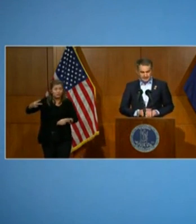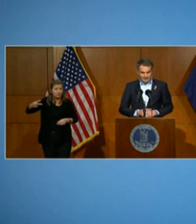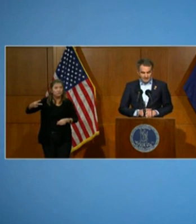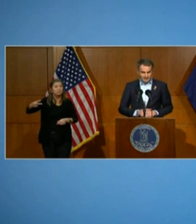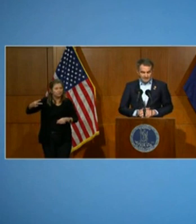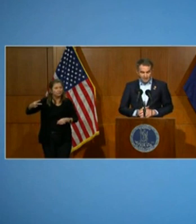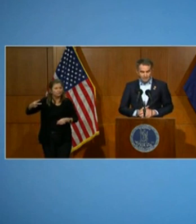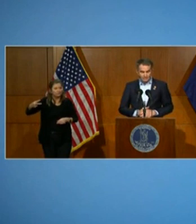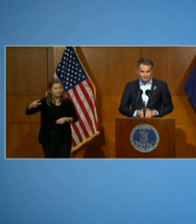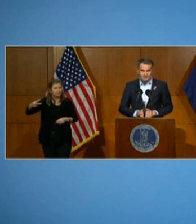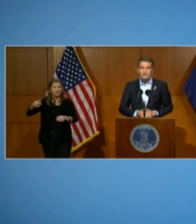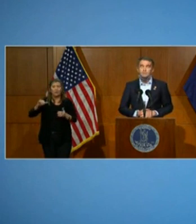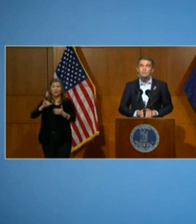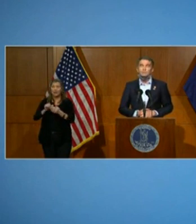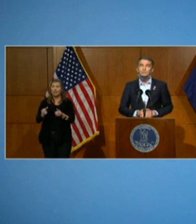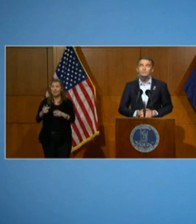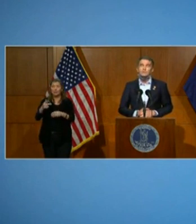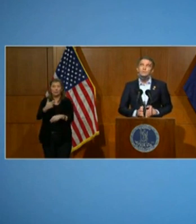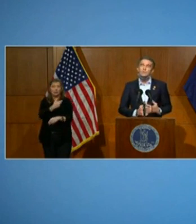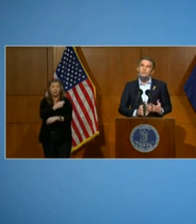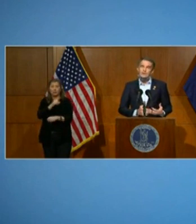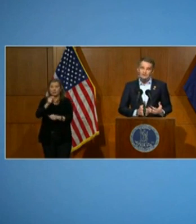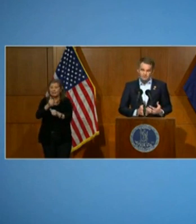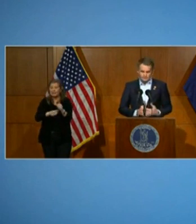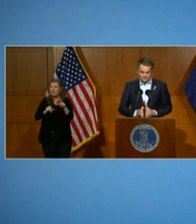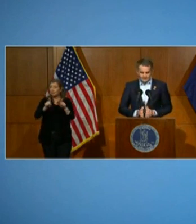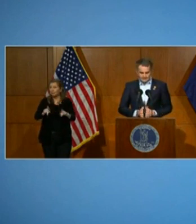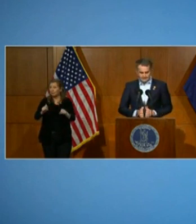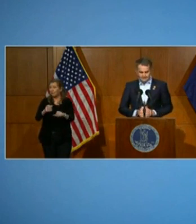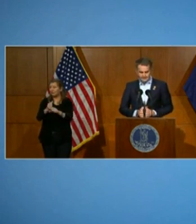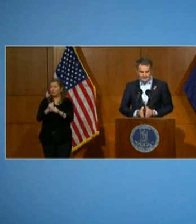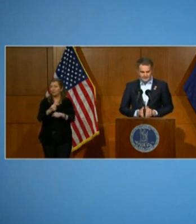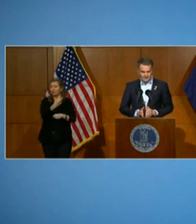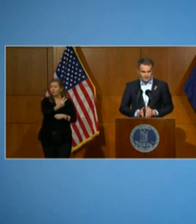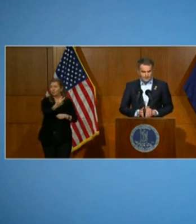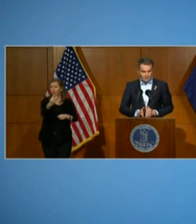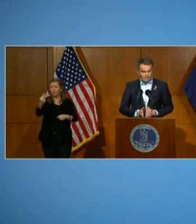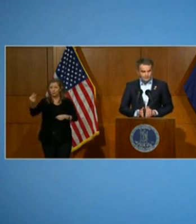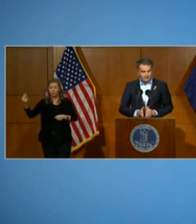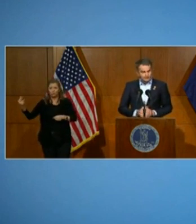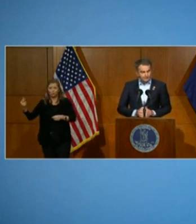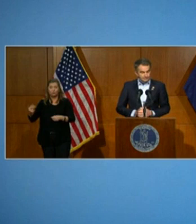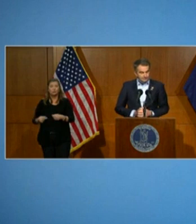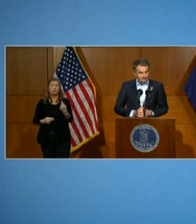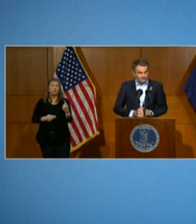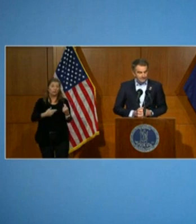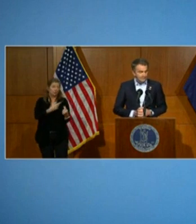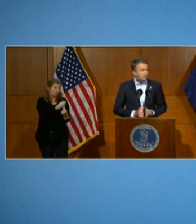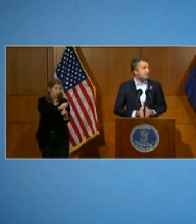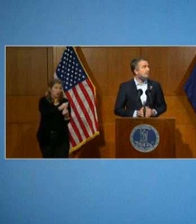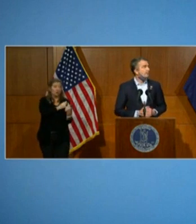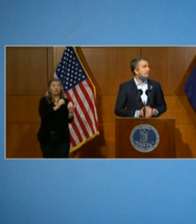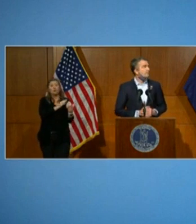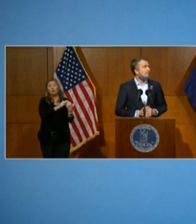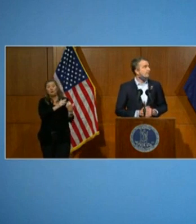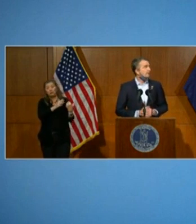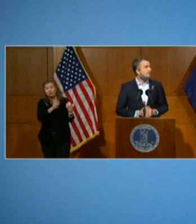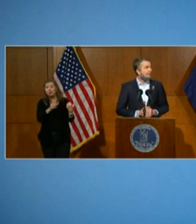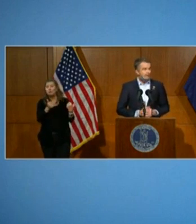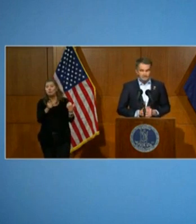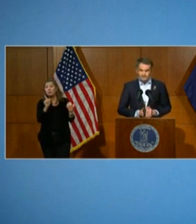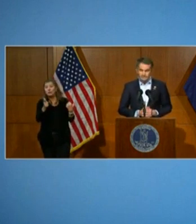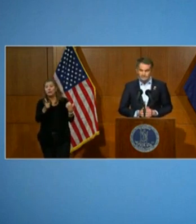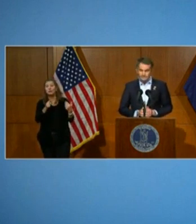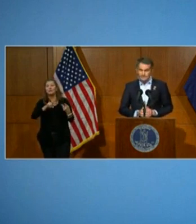That's how many doses each person will need to receive. You get one shot first, then another one a few